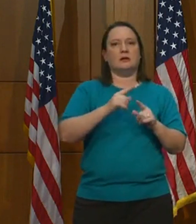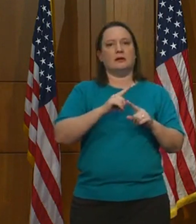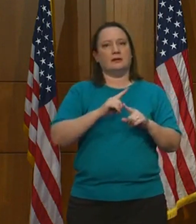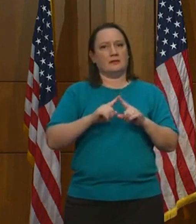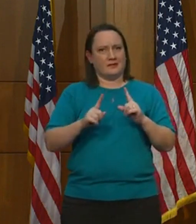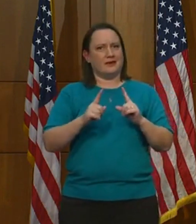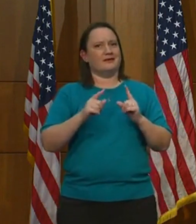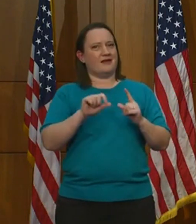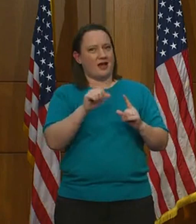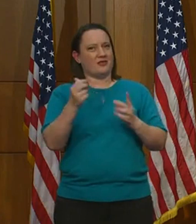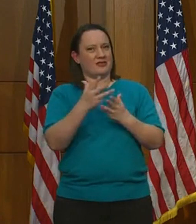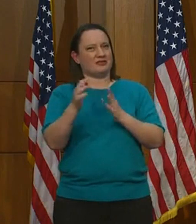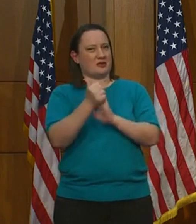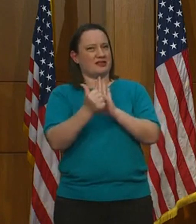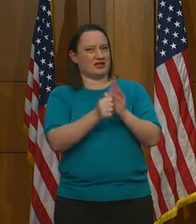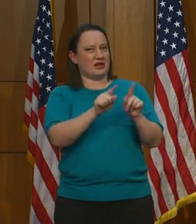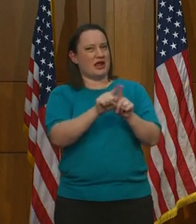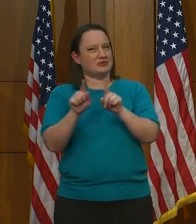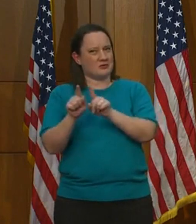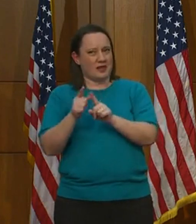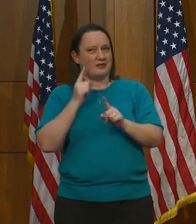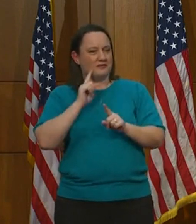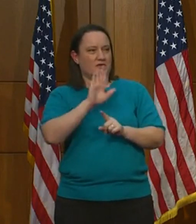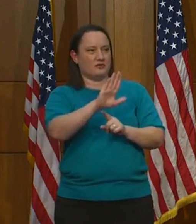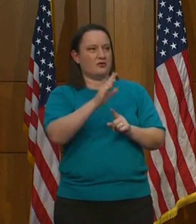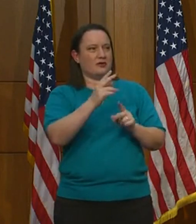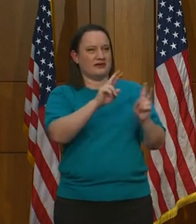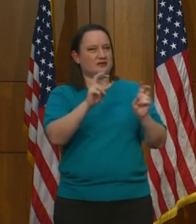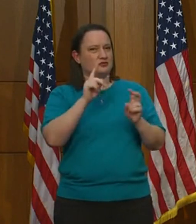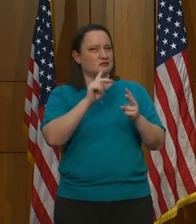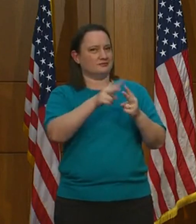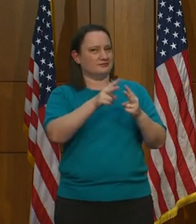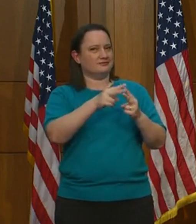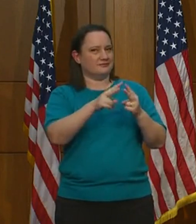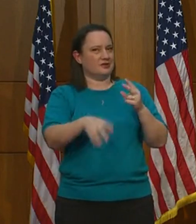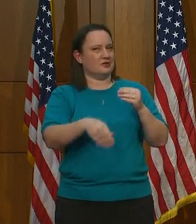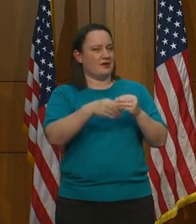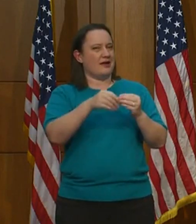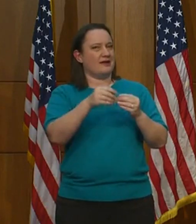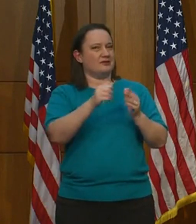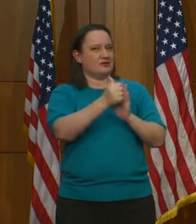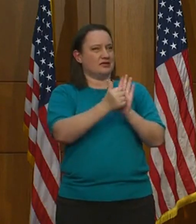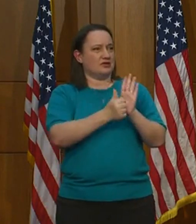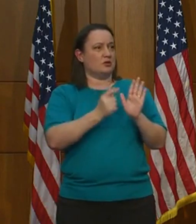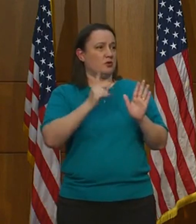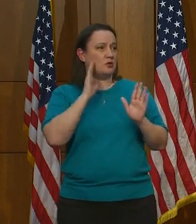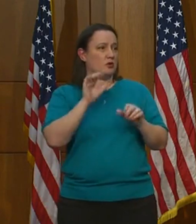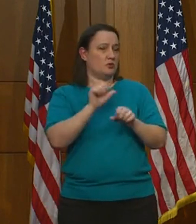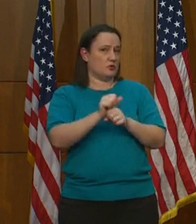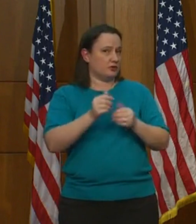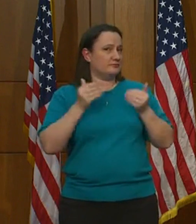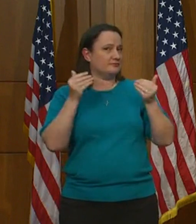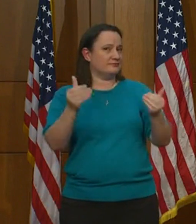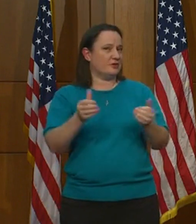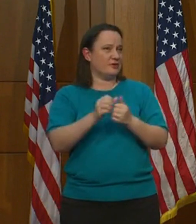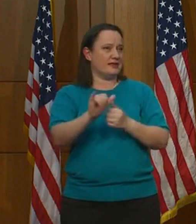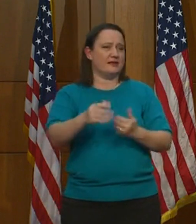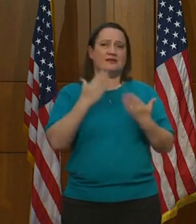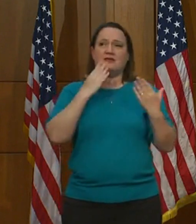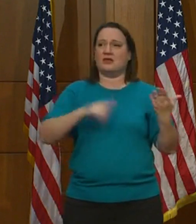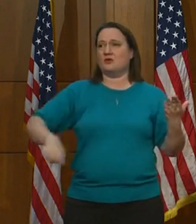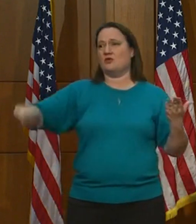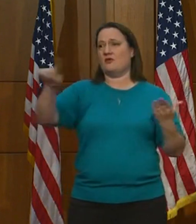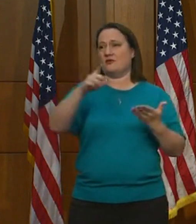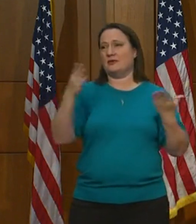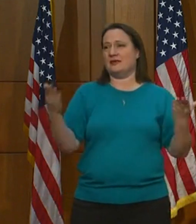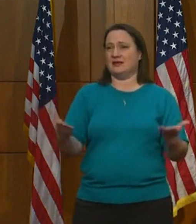agenda regarding the other issues that you brought up. So we'll work forward with that. Thank you all for